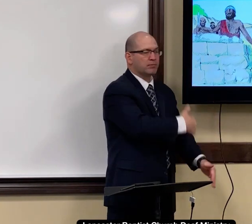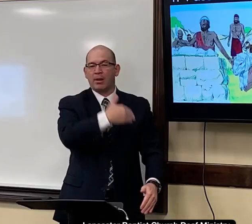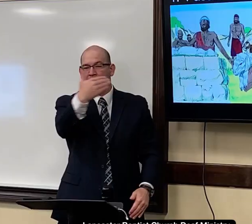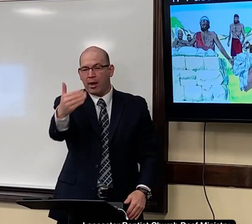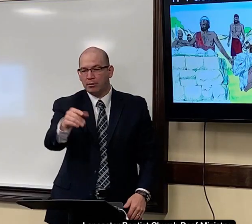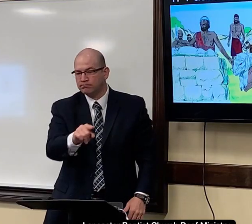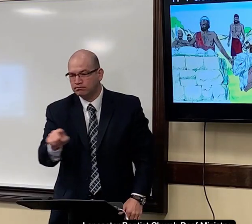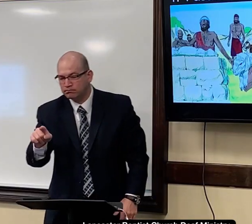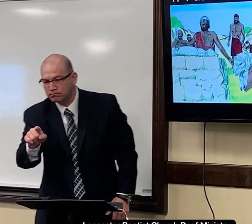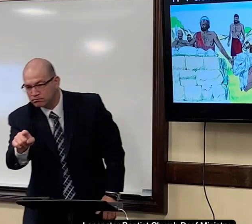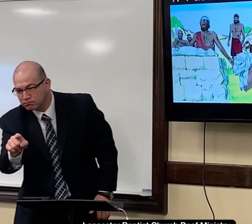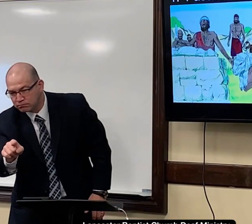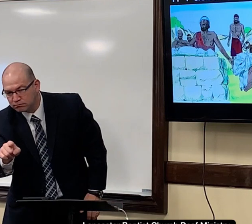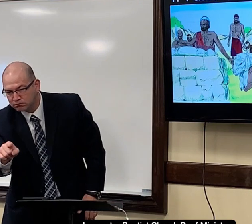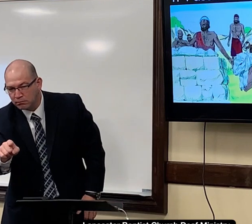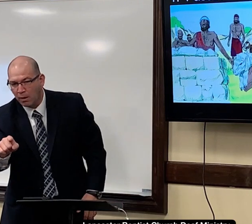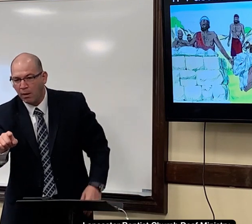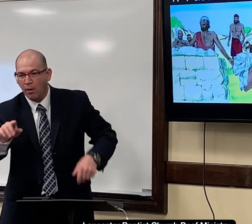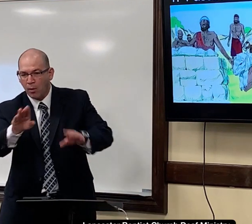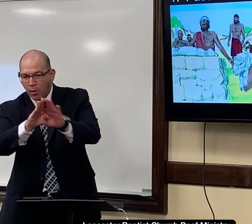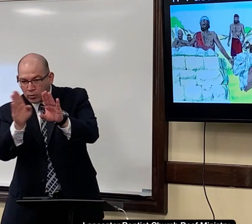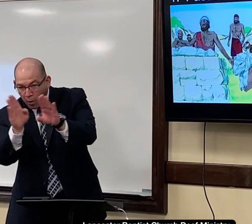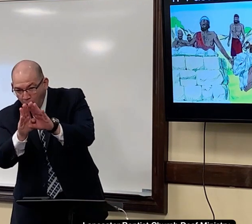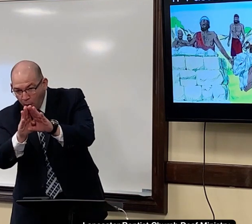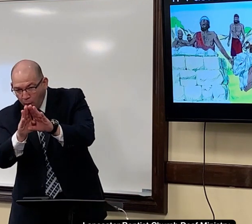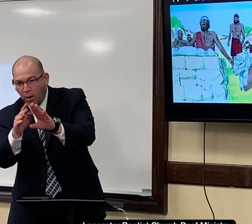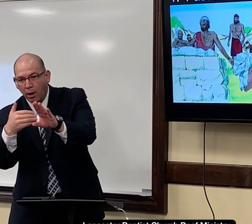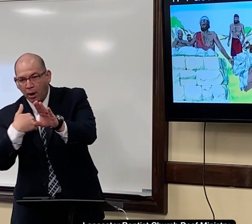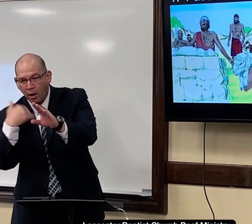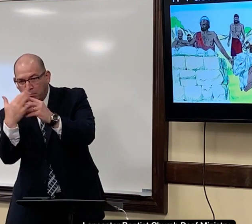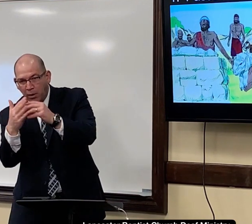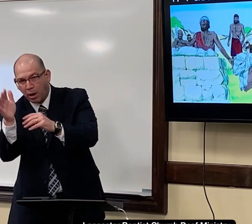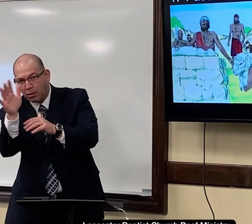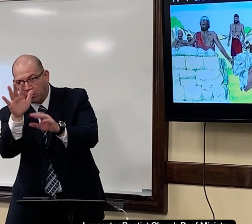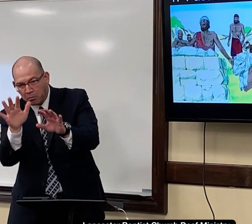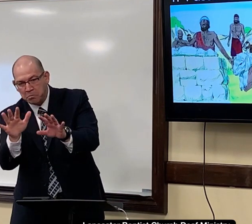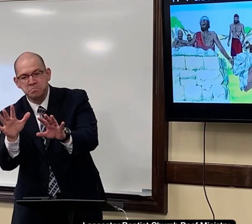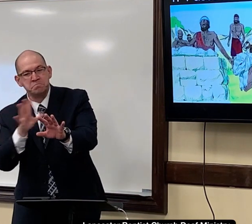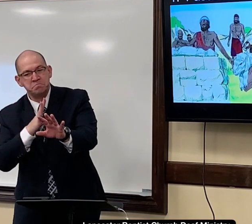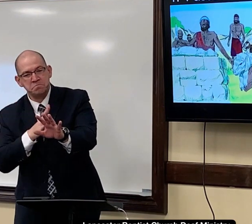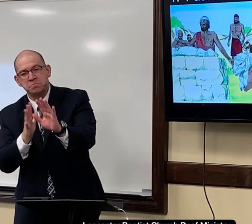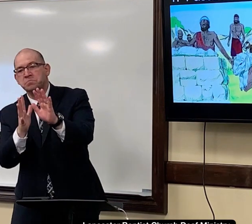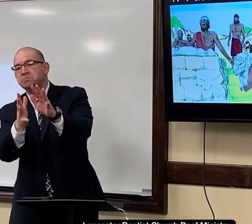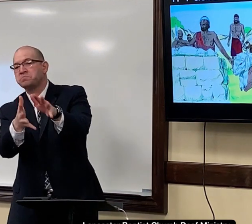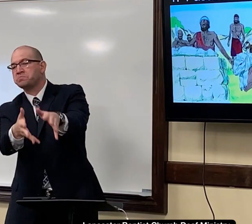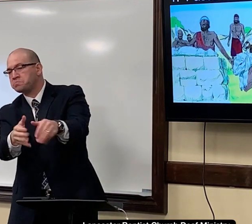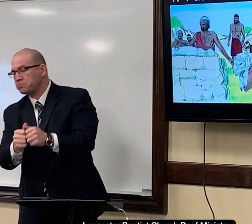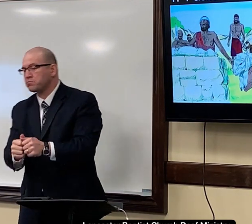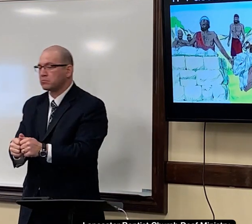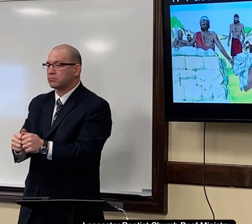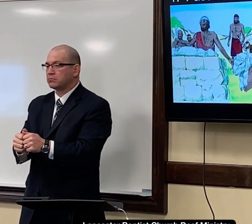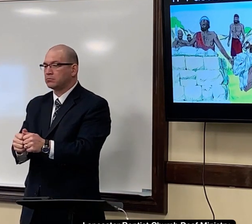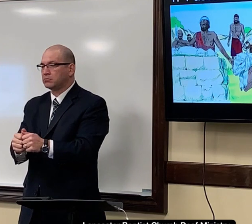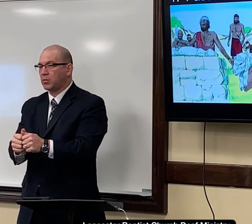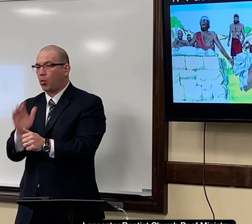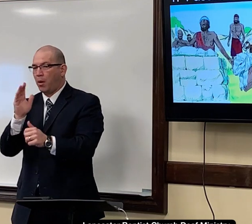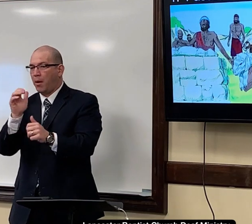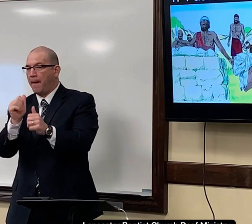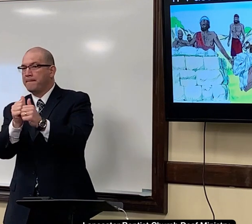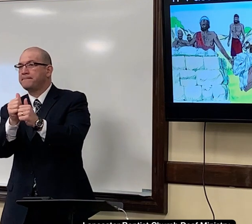if there was no blood on the on the door post they would it would enter and kill the firstborn but if there was blood